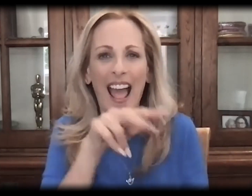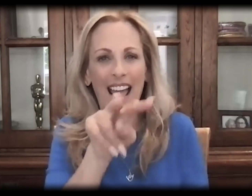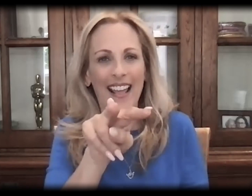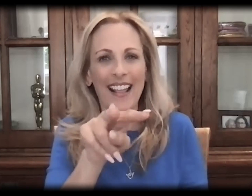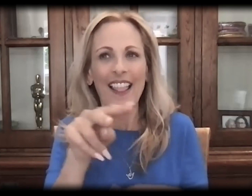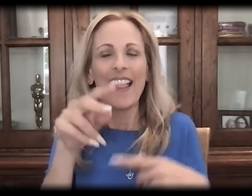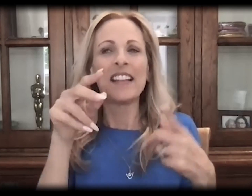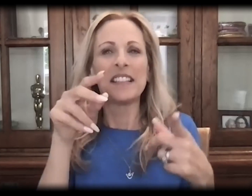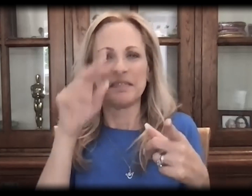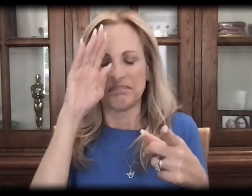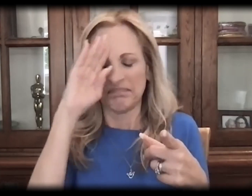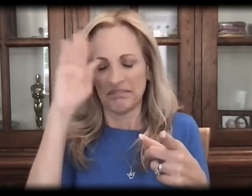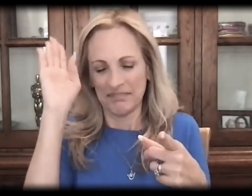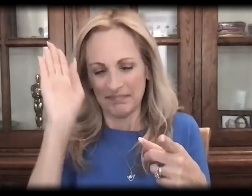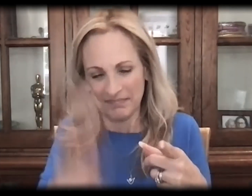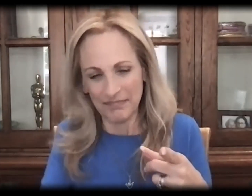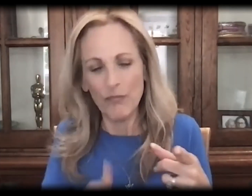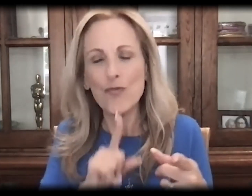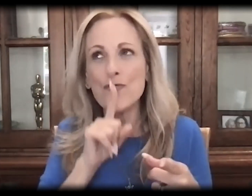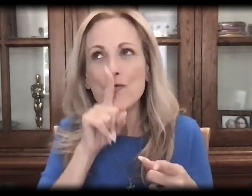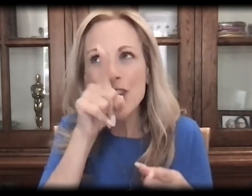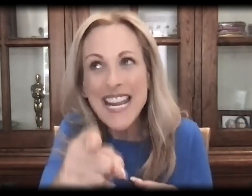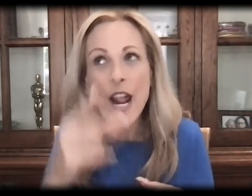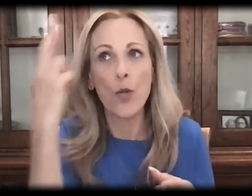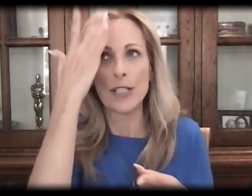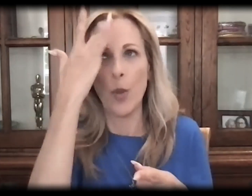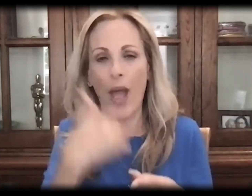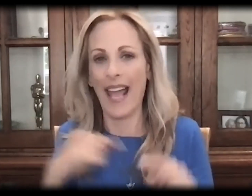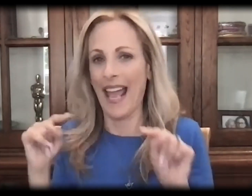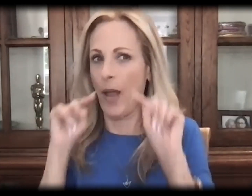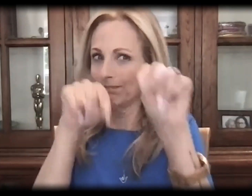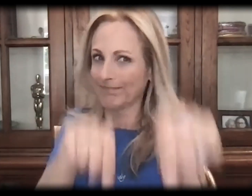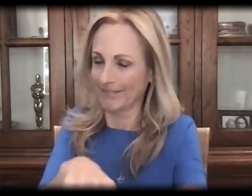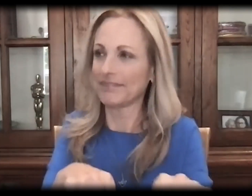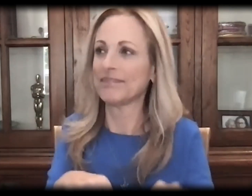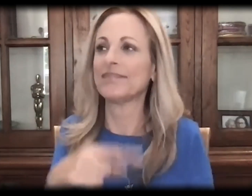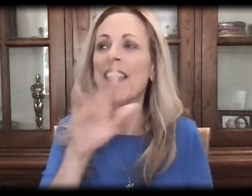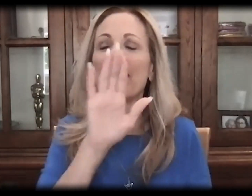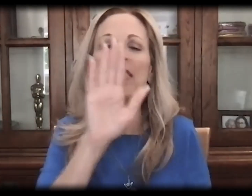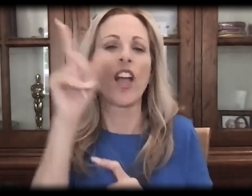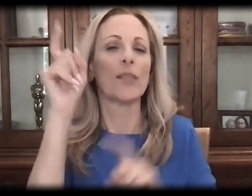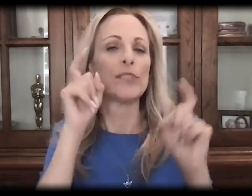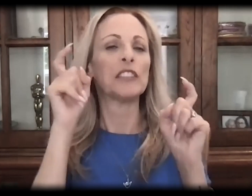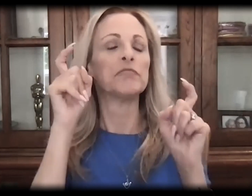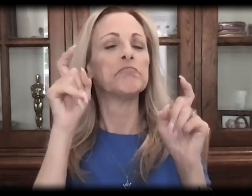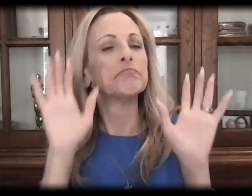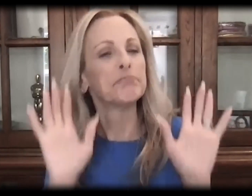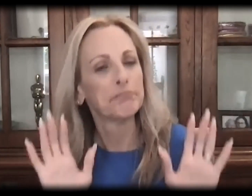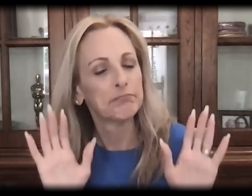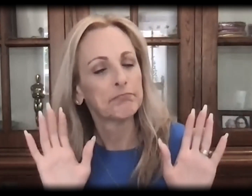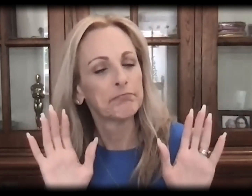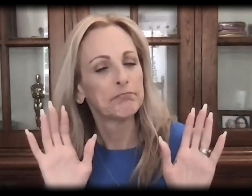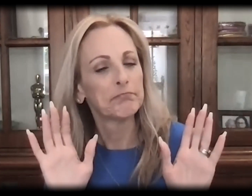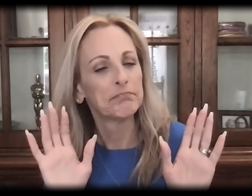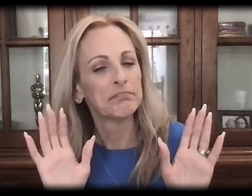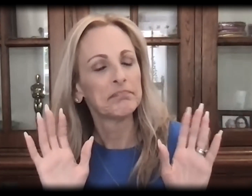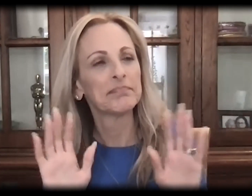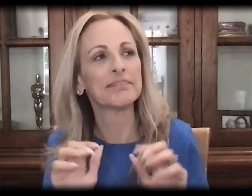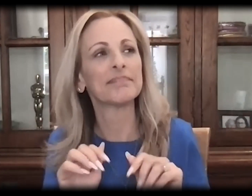And then I saw Henry's expression change. And I knew that he knew why I was there. They, they sort of